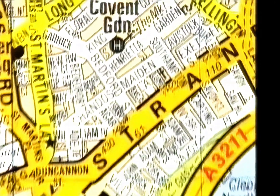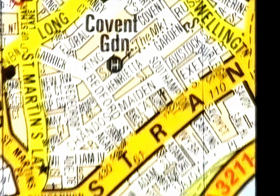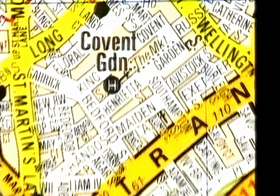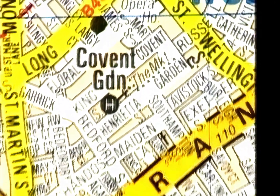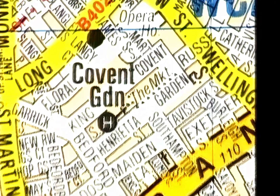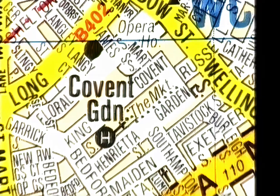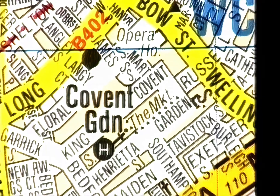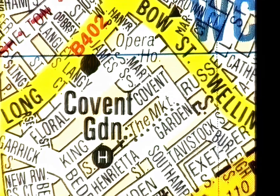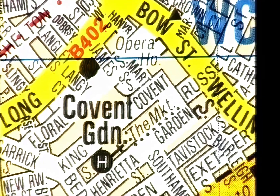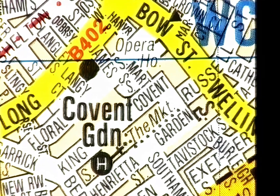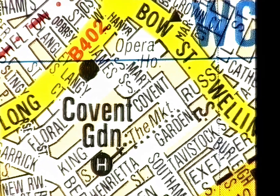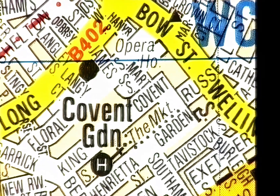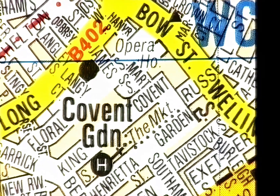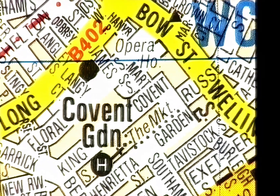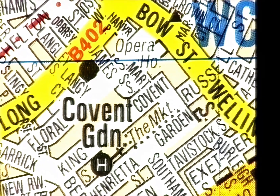yeah, yeah, yeah